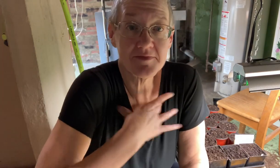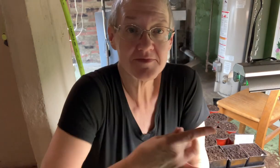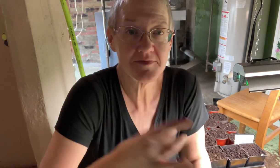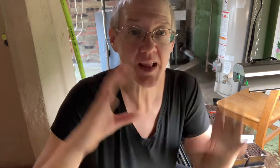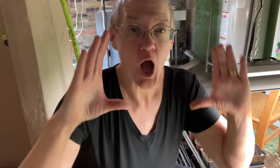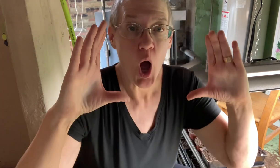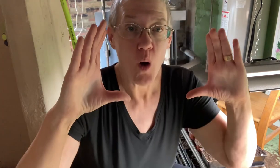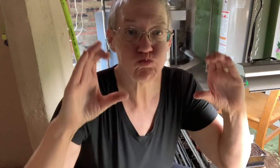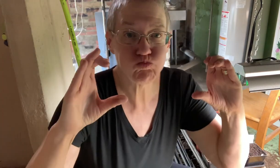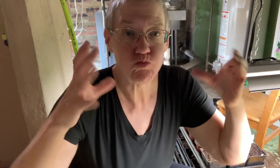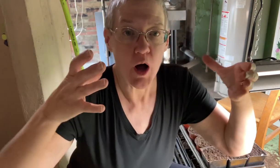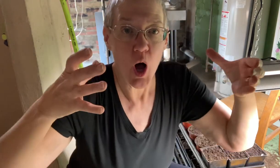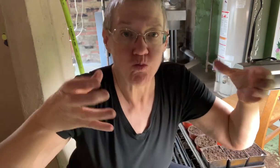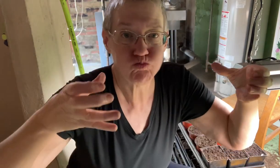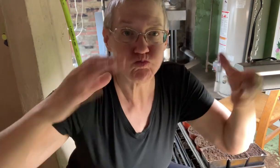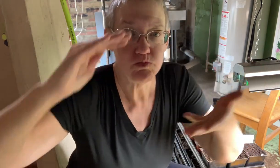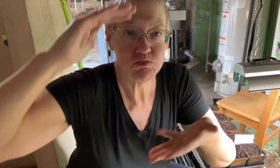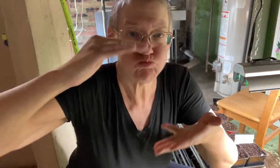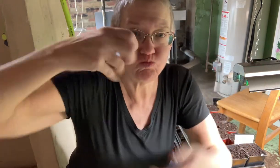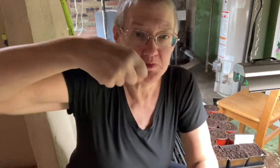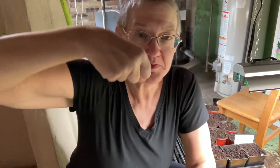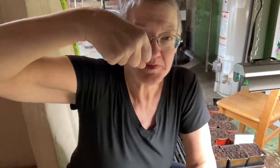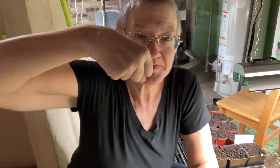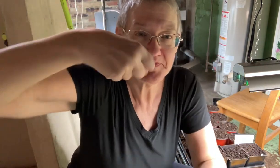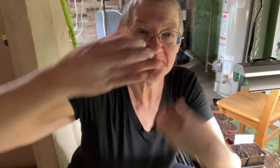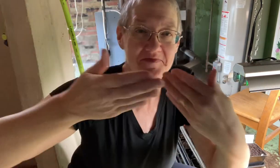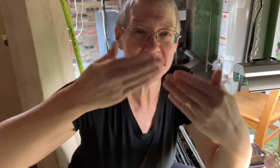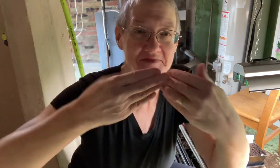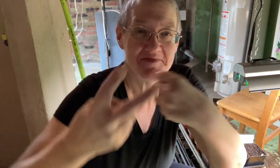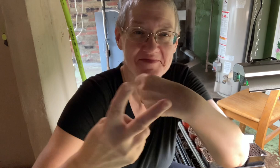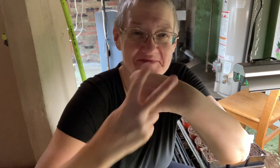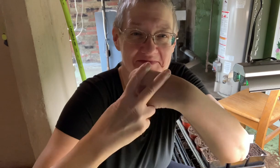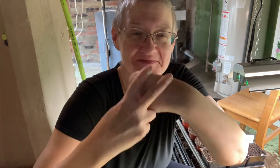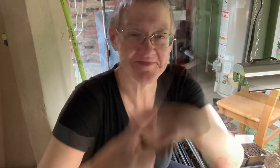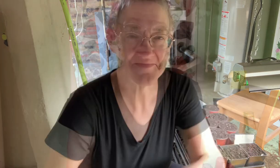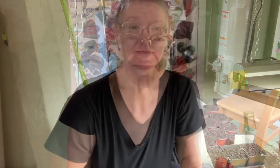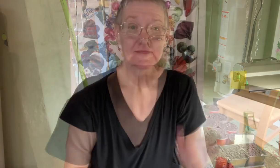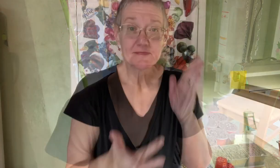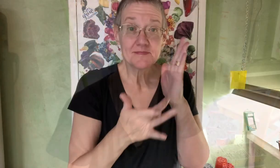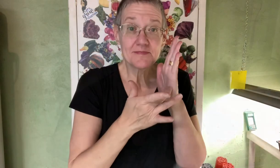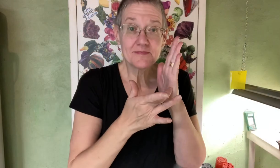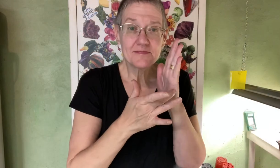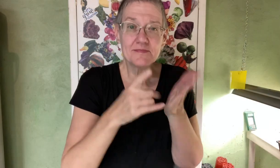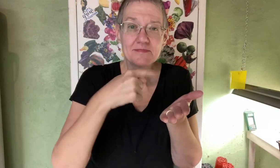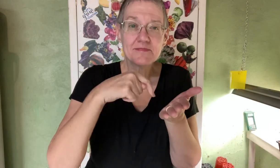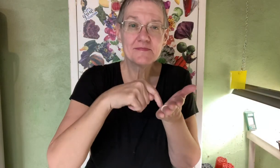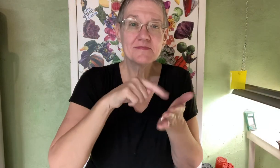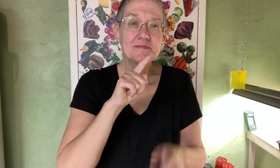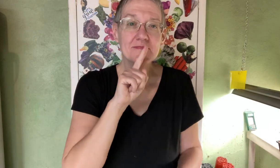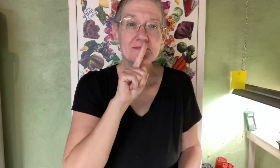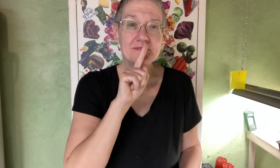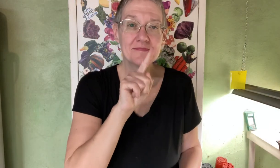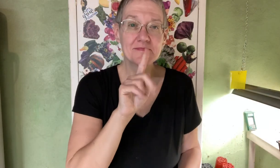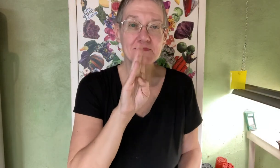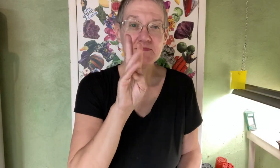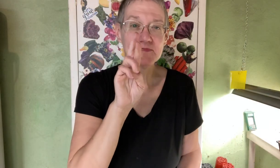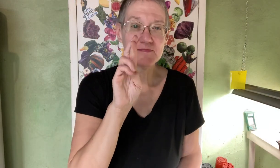i like that it comes compacted with a handle it's easy for me to store now